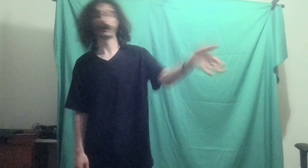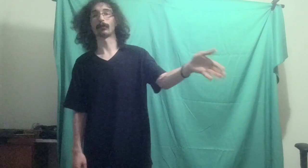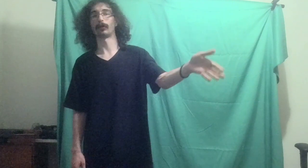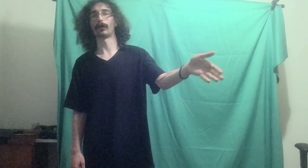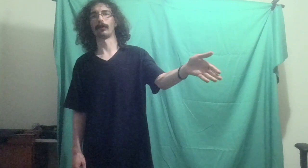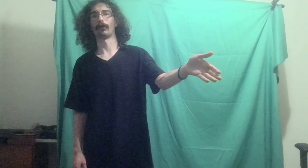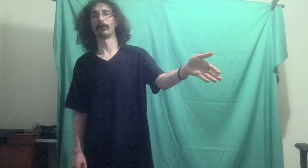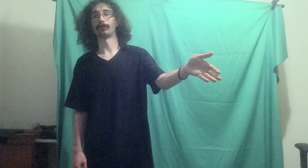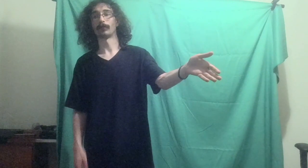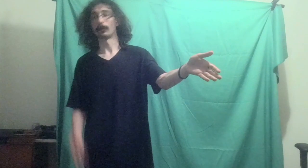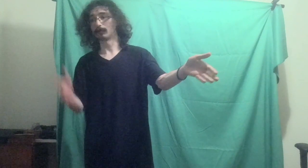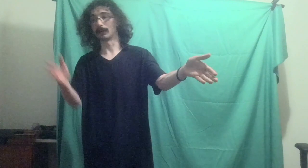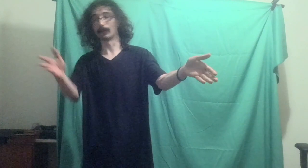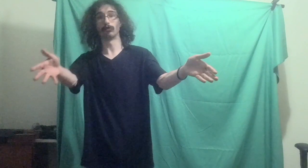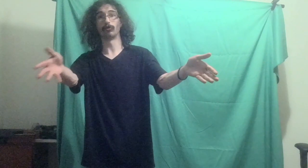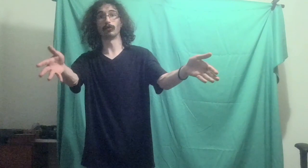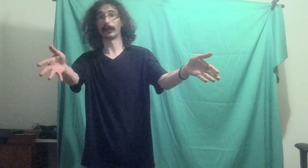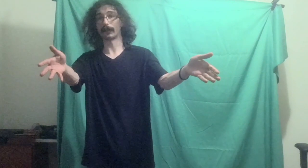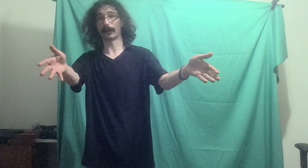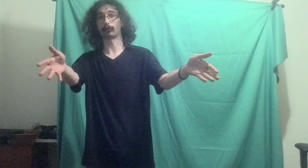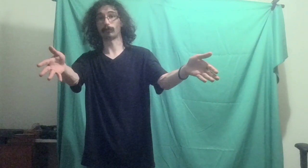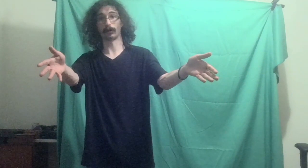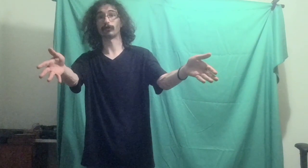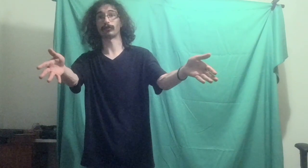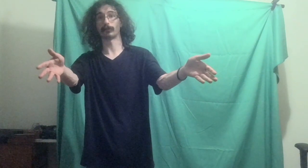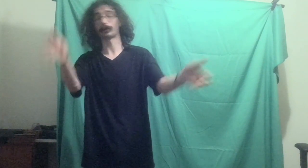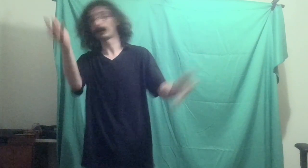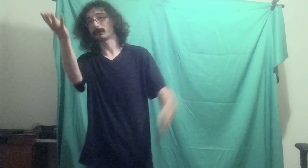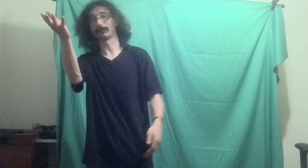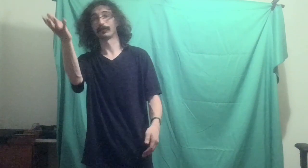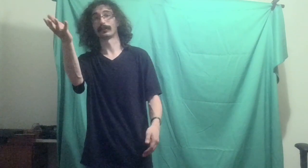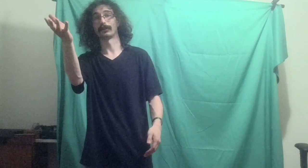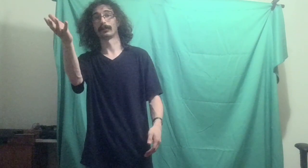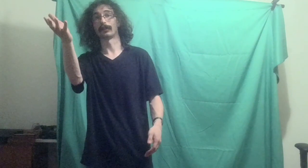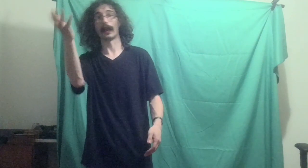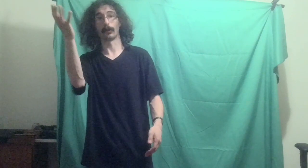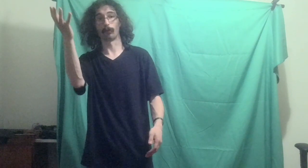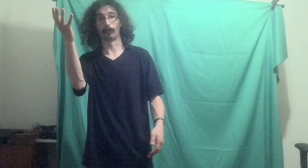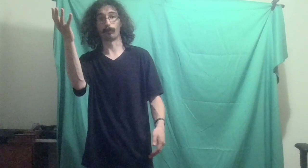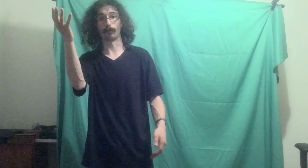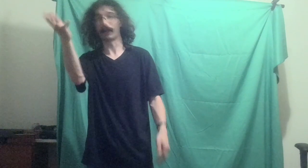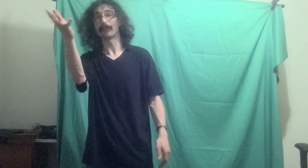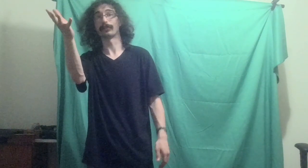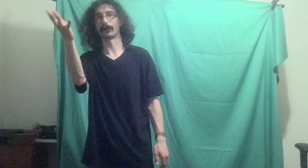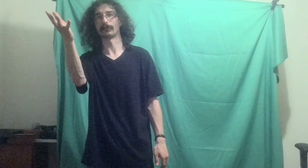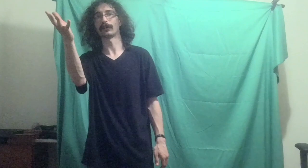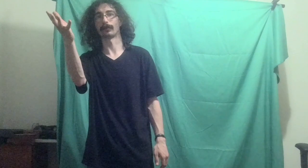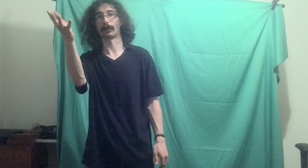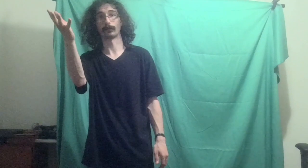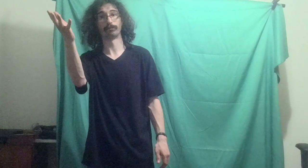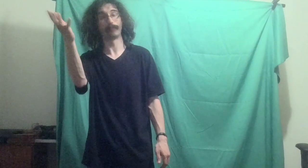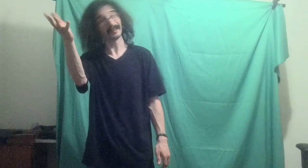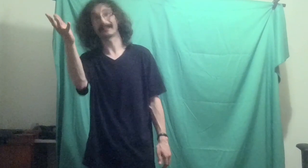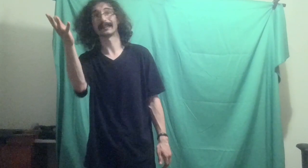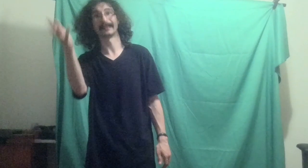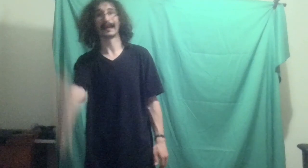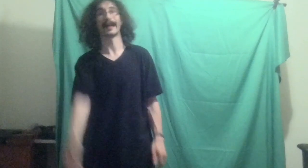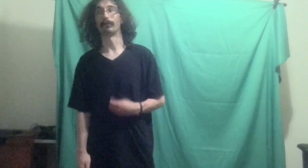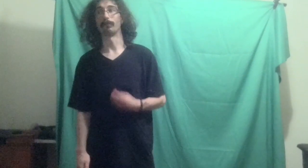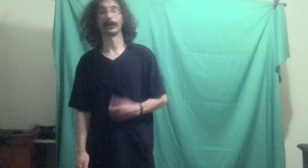grow at all to getting an extra hundred subscribers and reviving my channel that was basically dead because